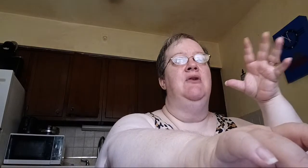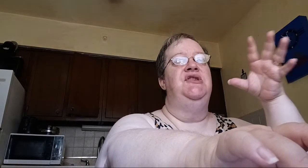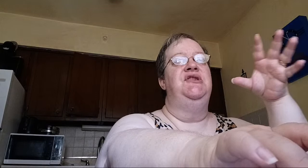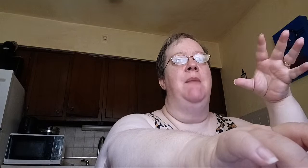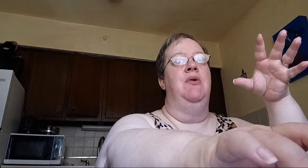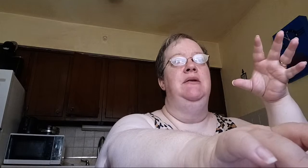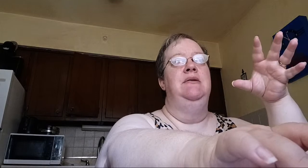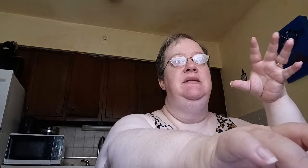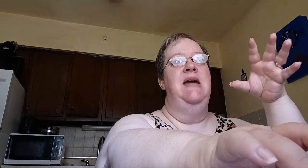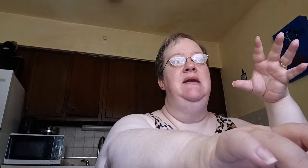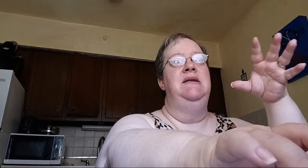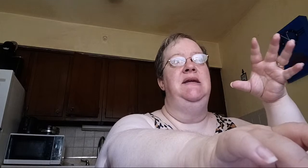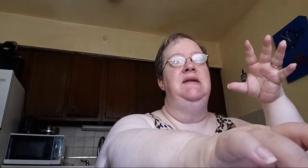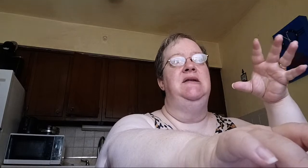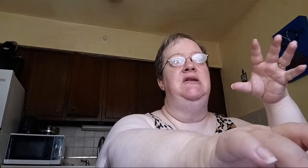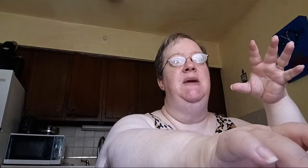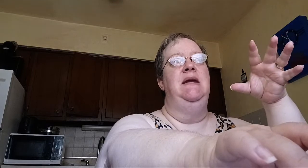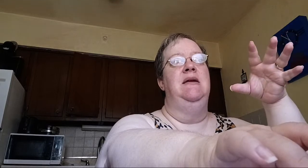stubborn tendency to disobedience.